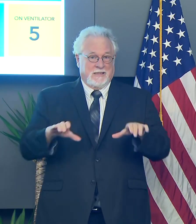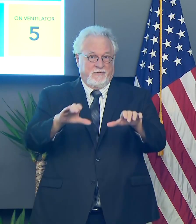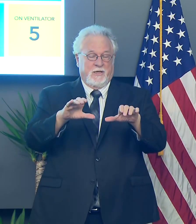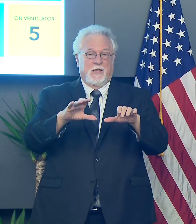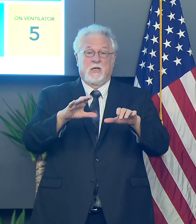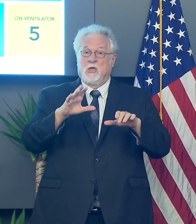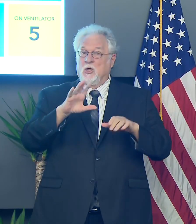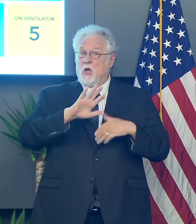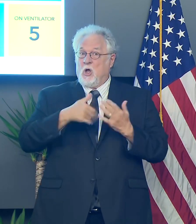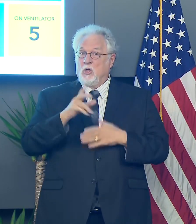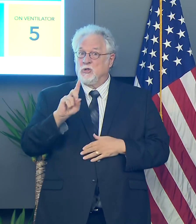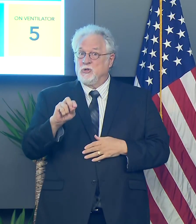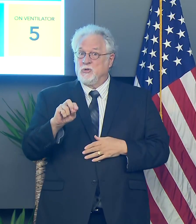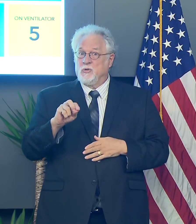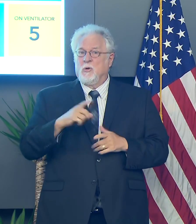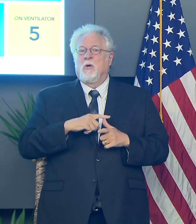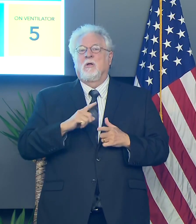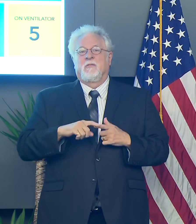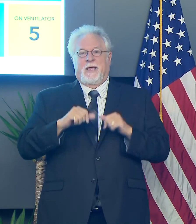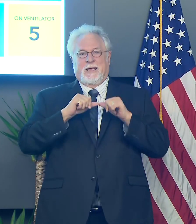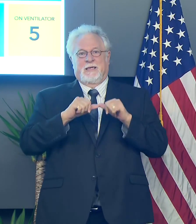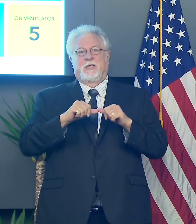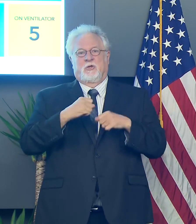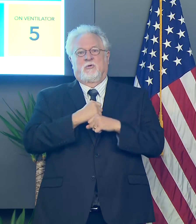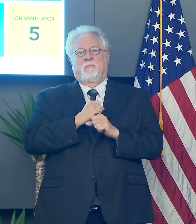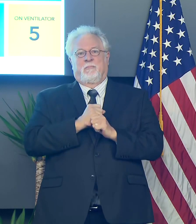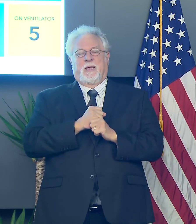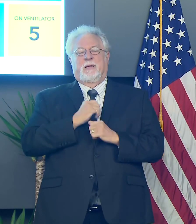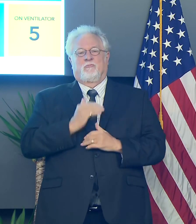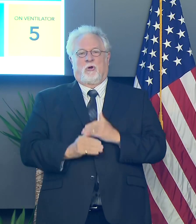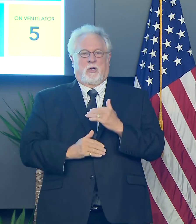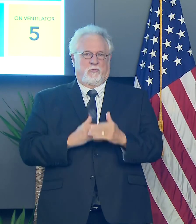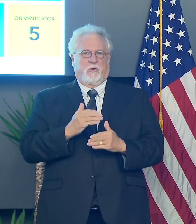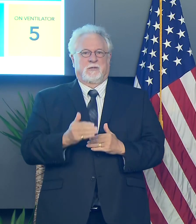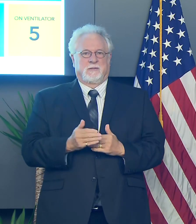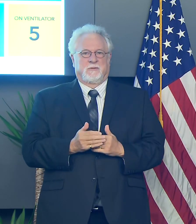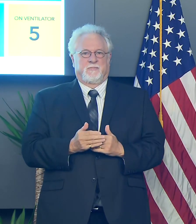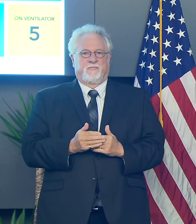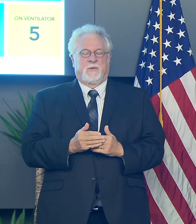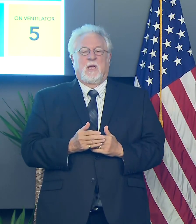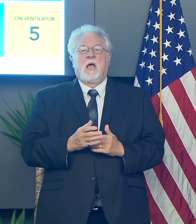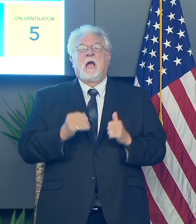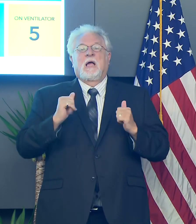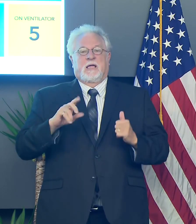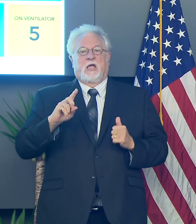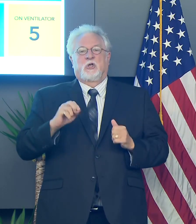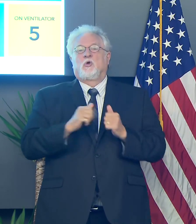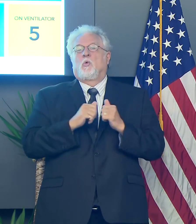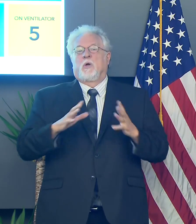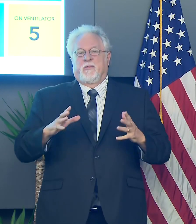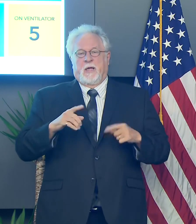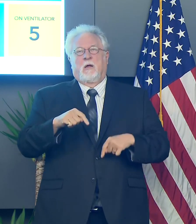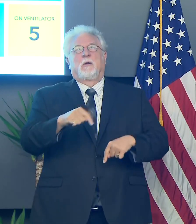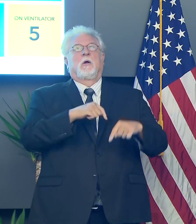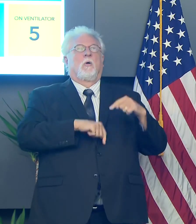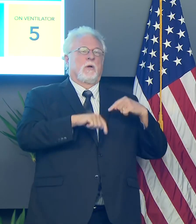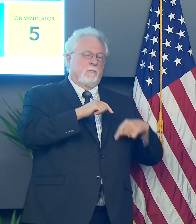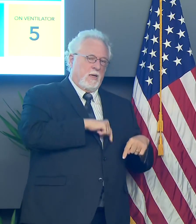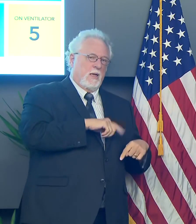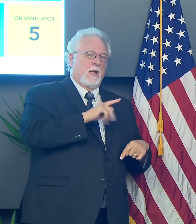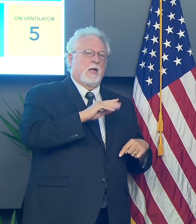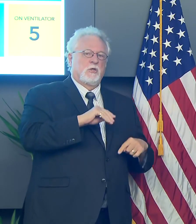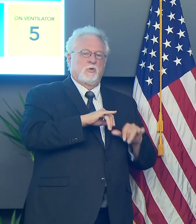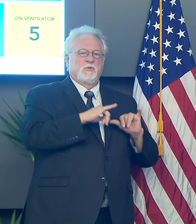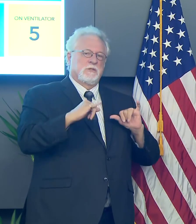and that we will all do this. We're going to continue to make progress. Uh, and we can do it without going back to